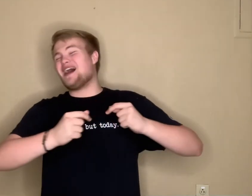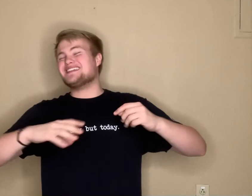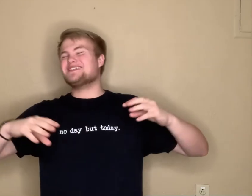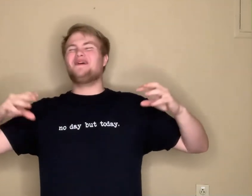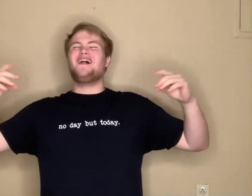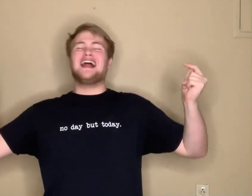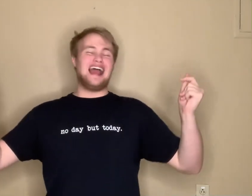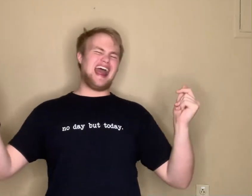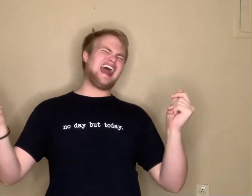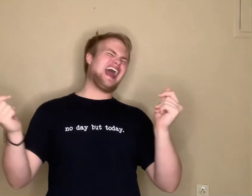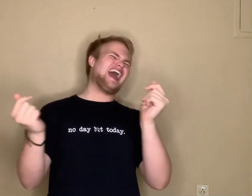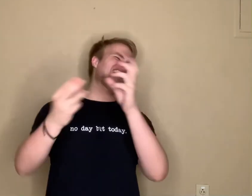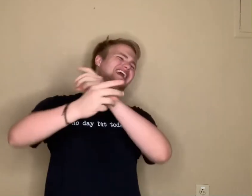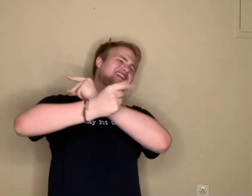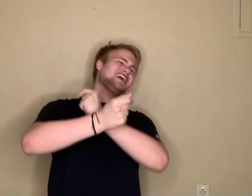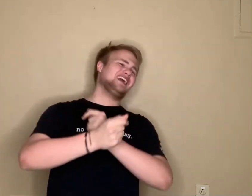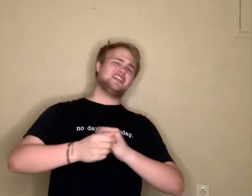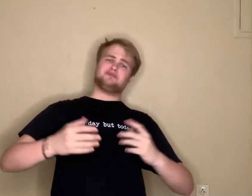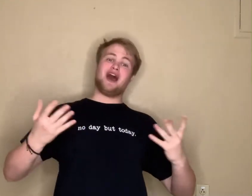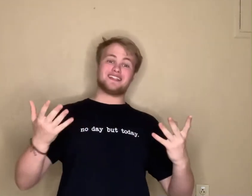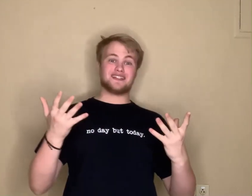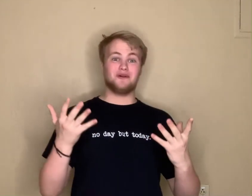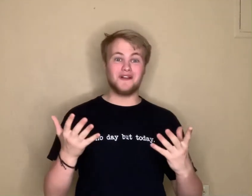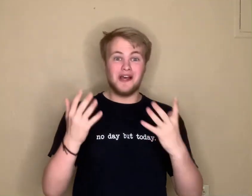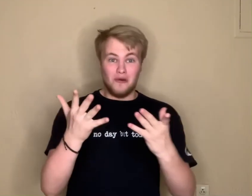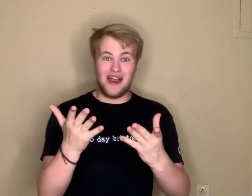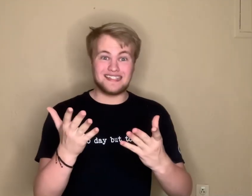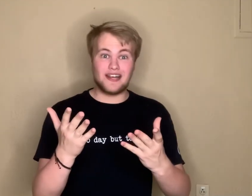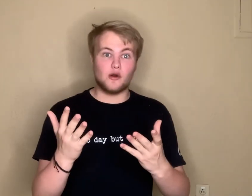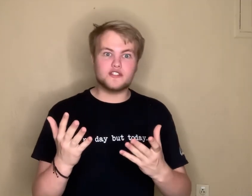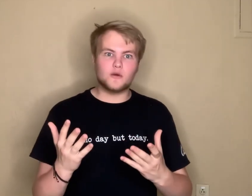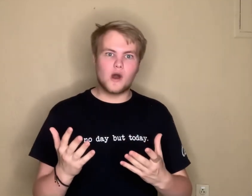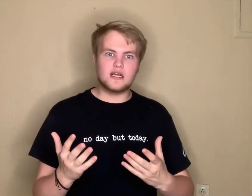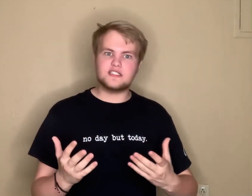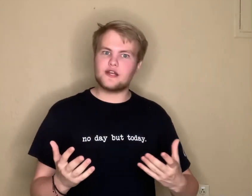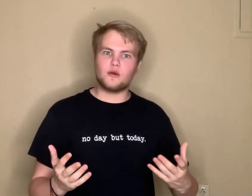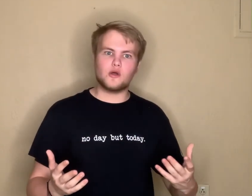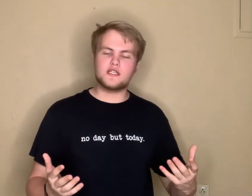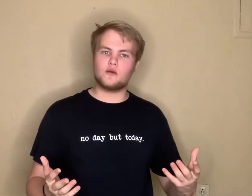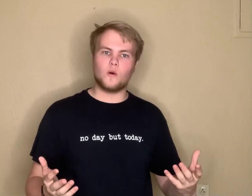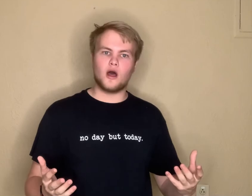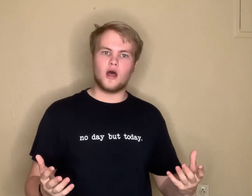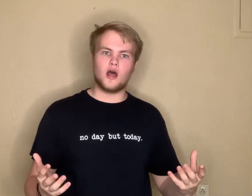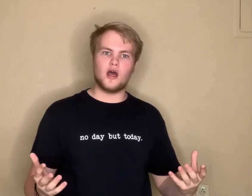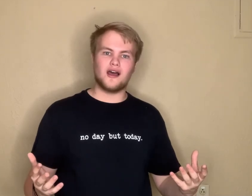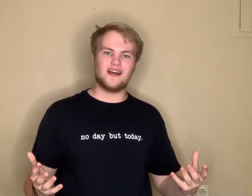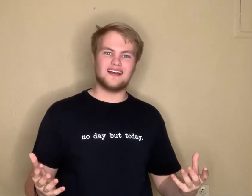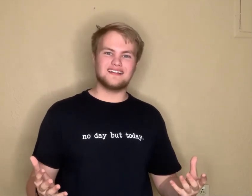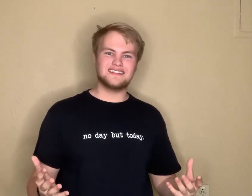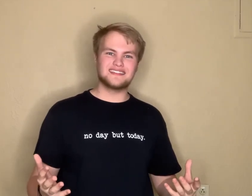possible. Anything is possible. We're zeros and ones, zeros and ones. Our worth.